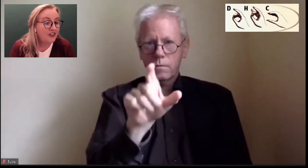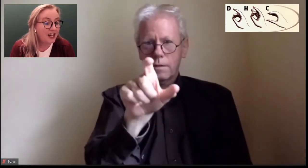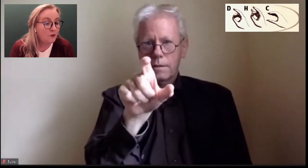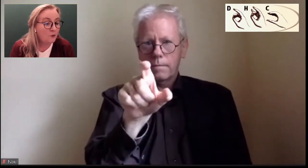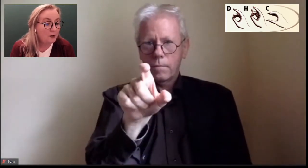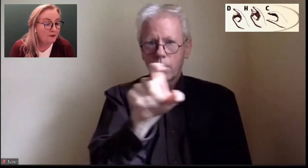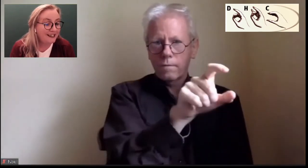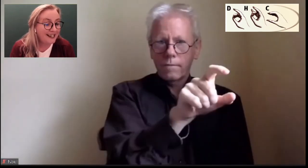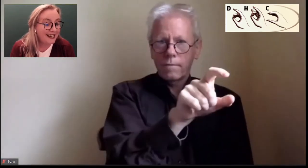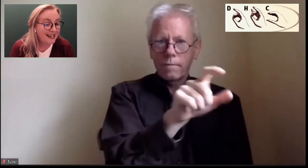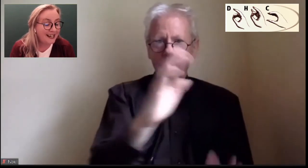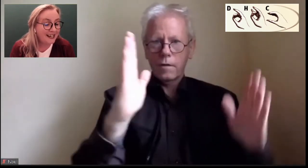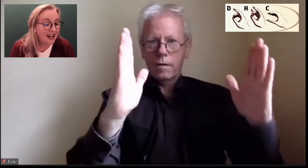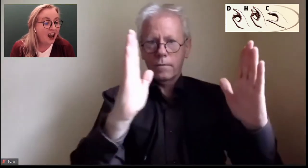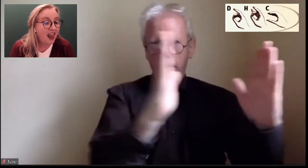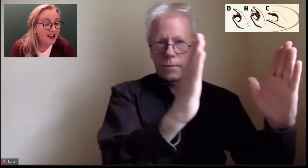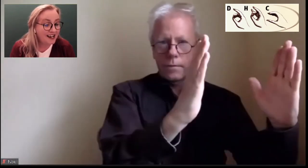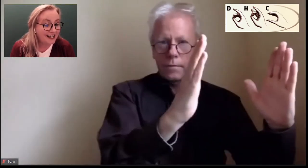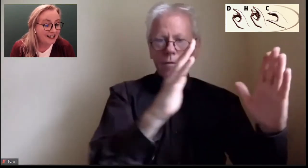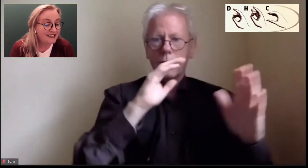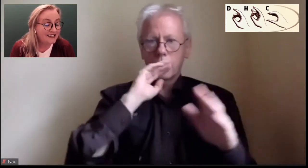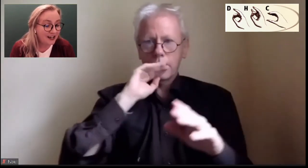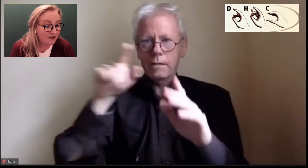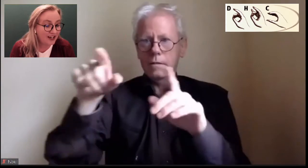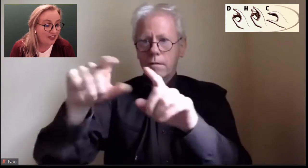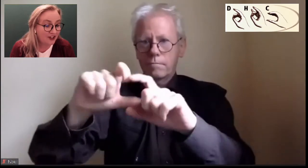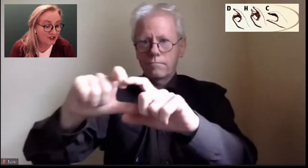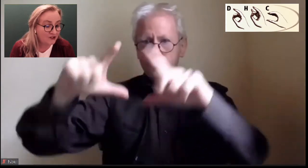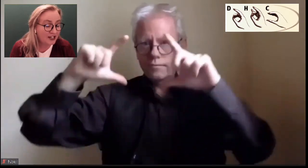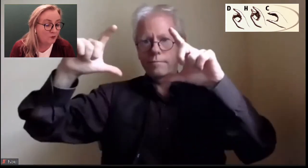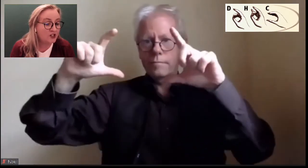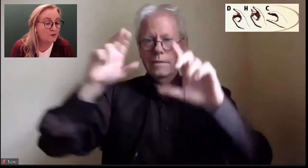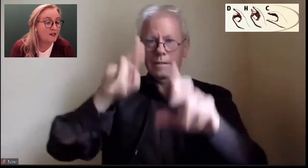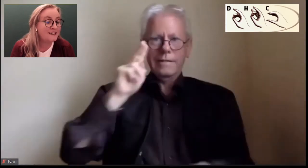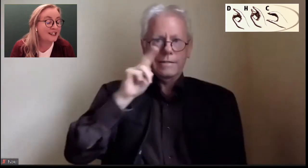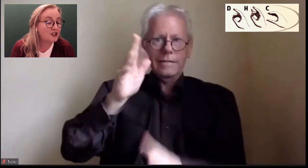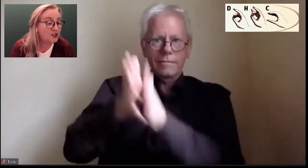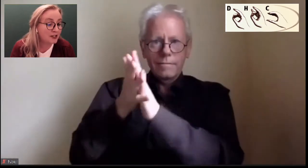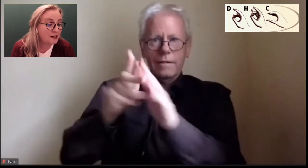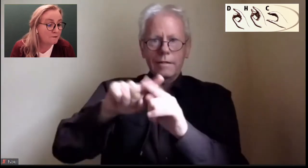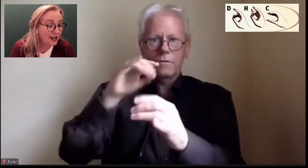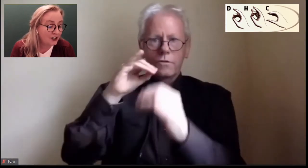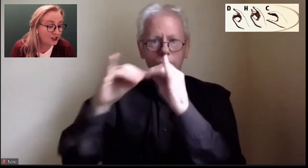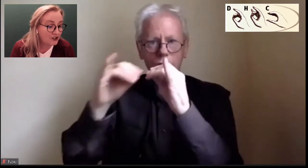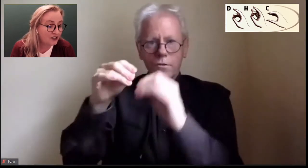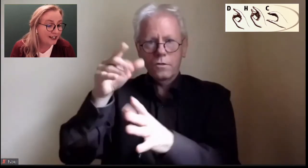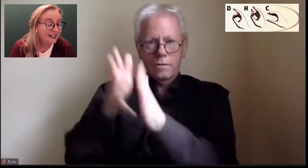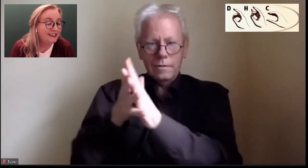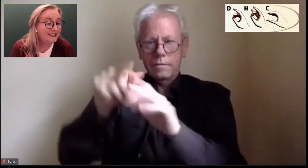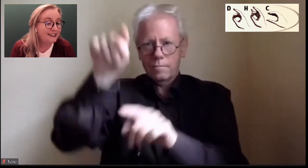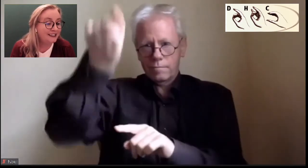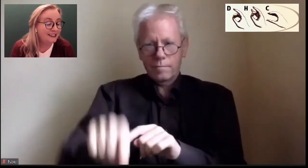Now, there will be a line down the screen, which means that you can manage the